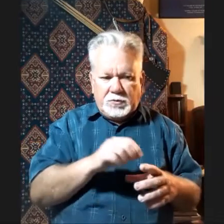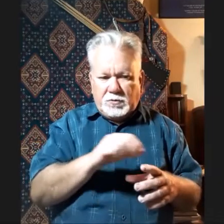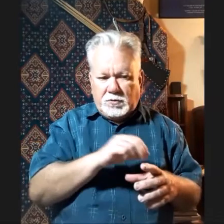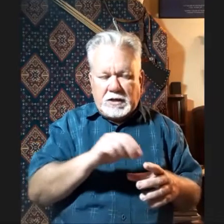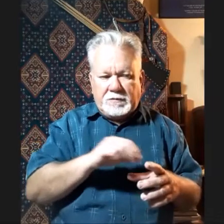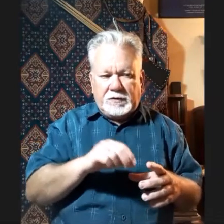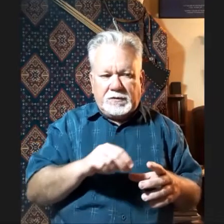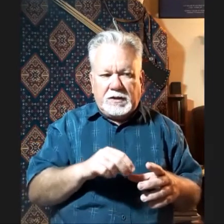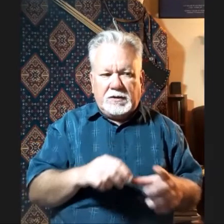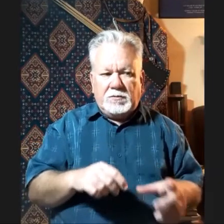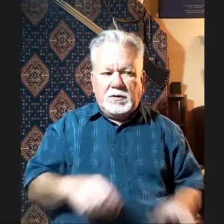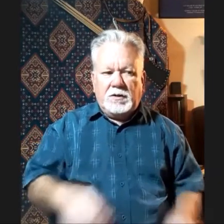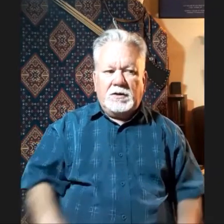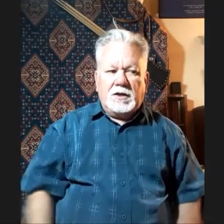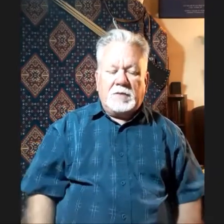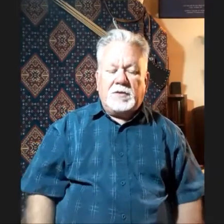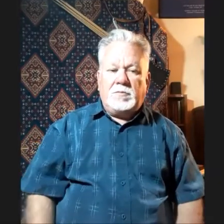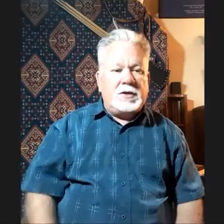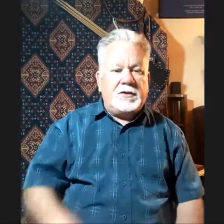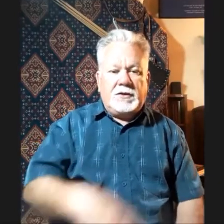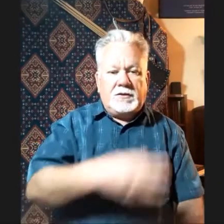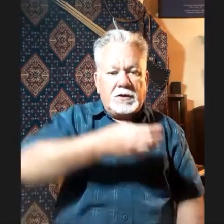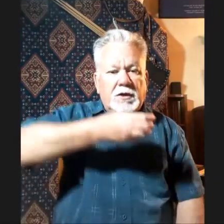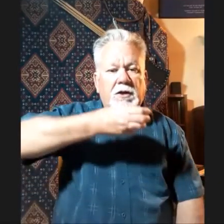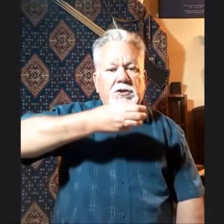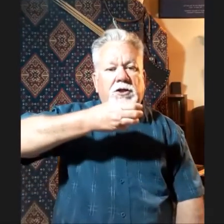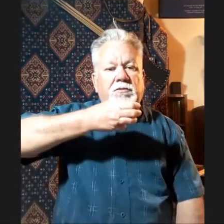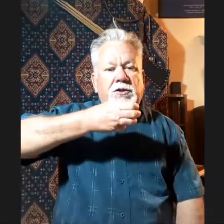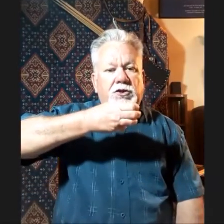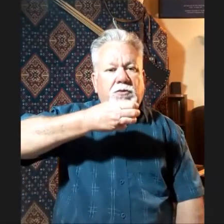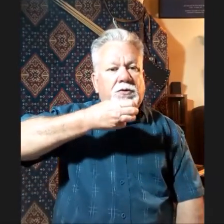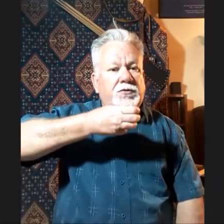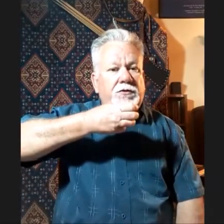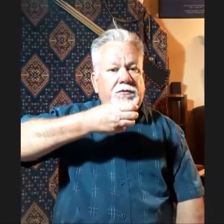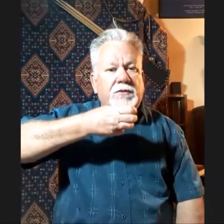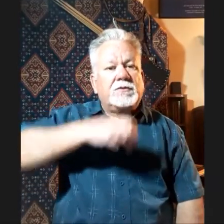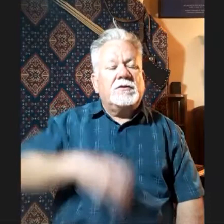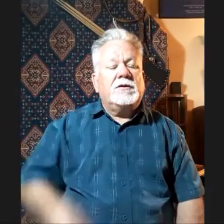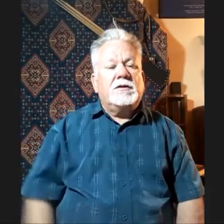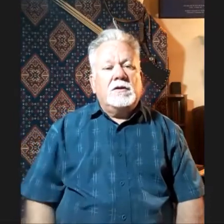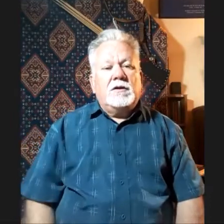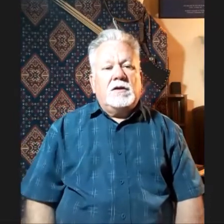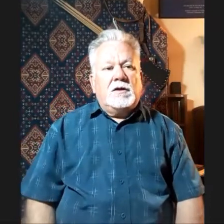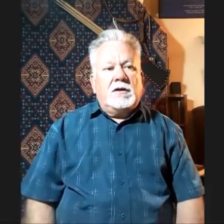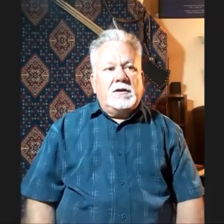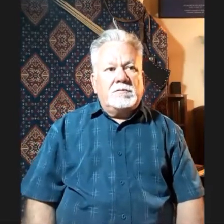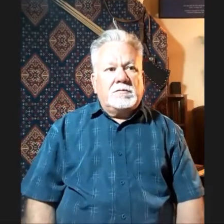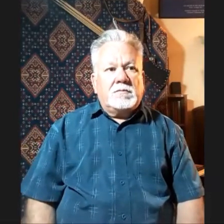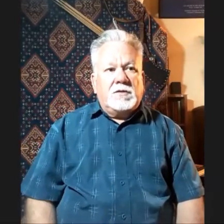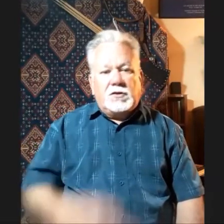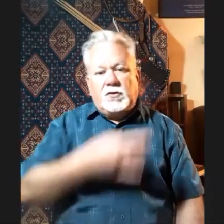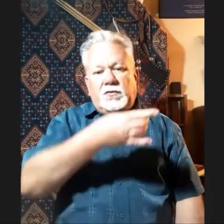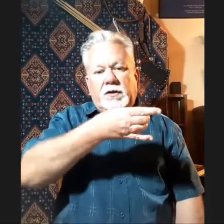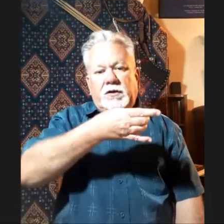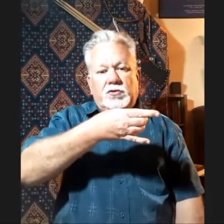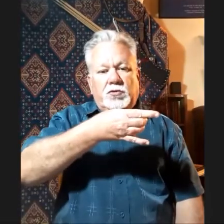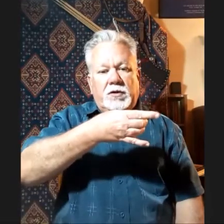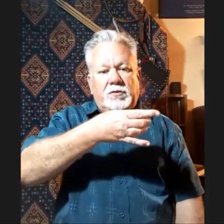Pearl carvings and that that were dug up there, the Parthians generally shot with three fingers. The two finger draw is